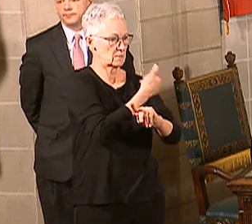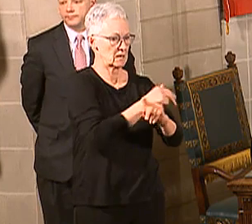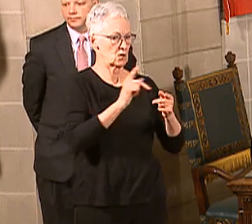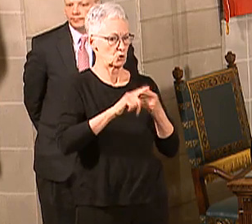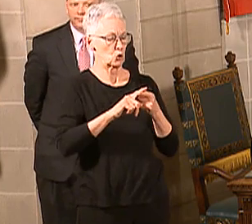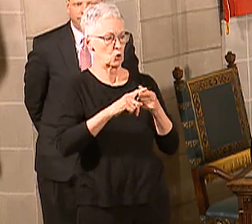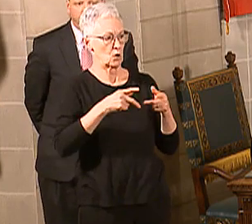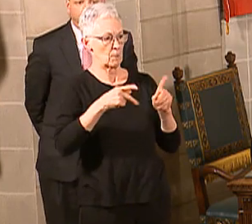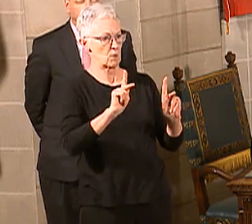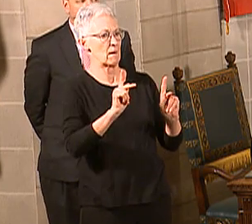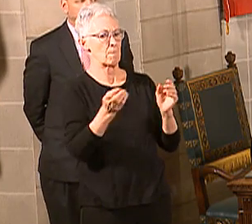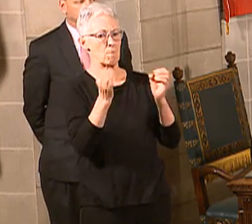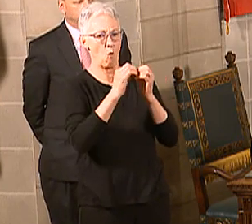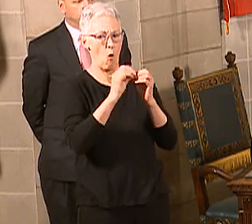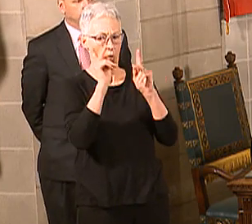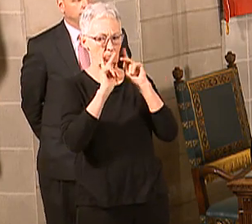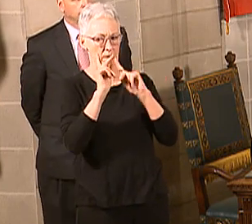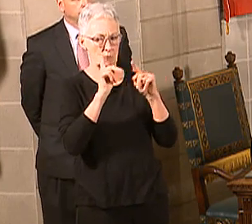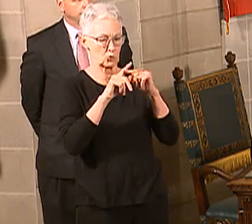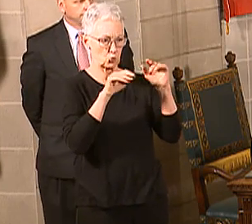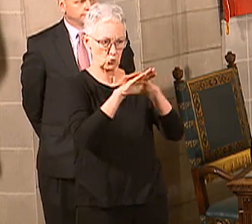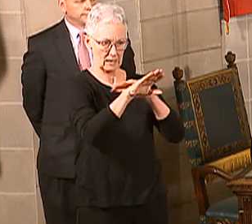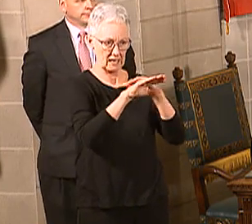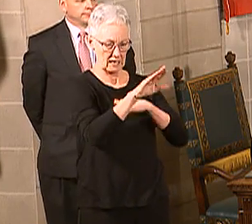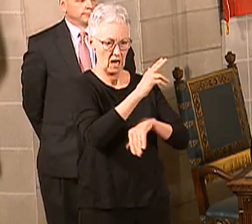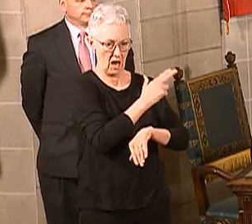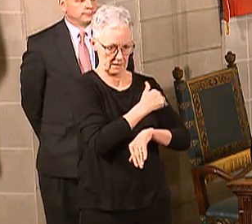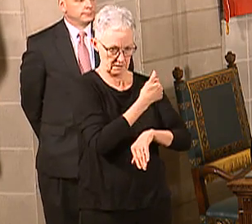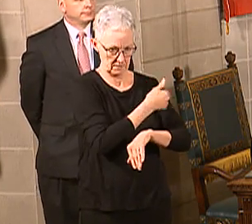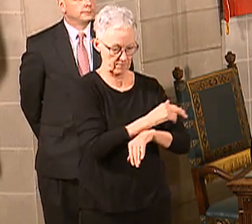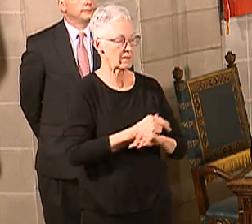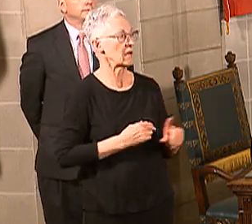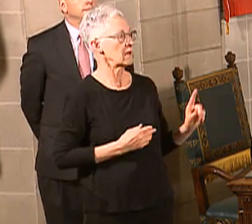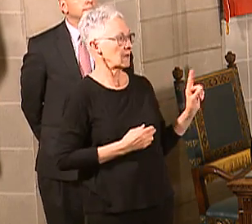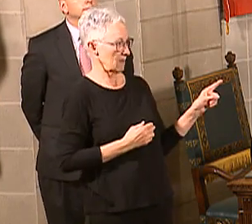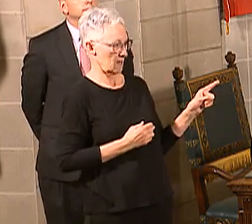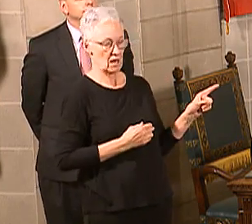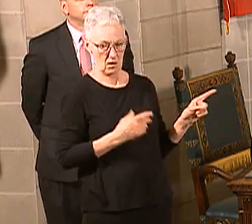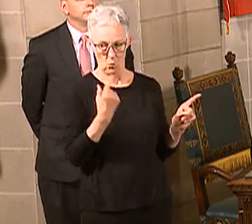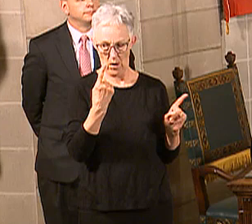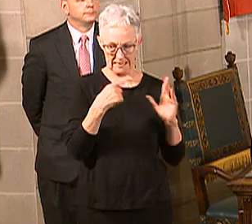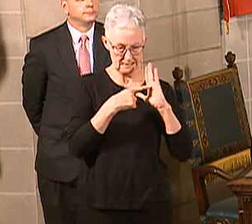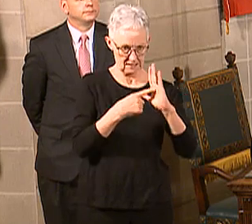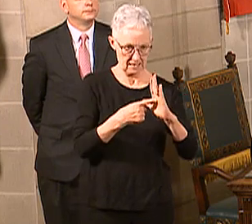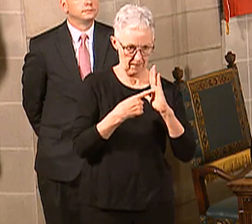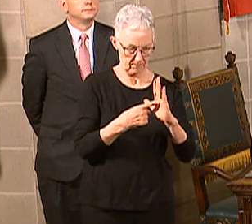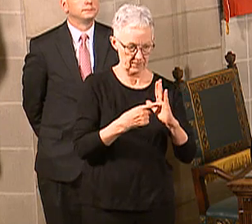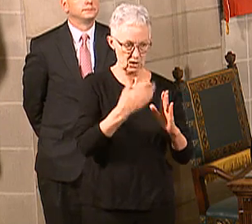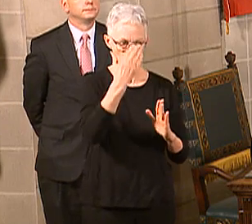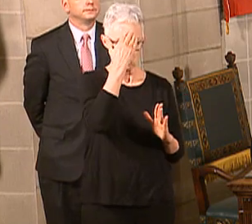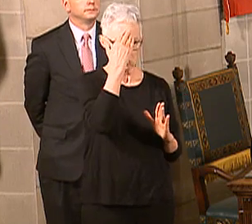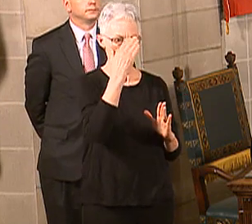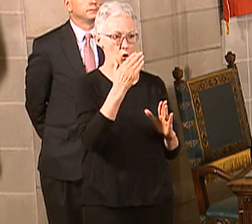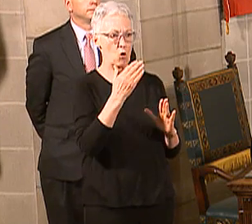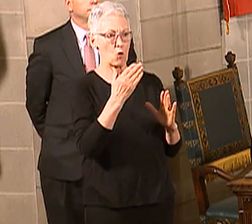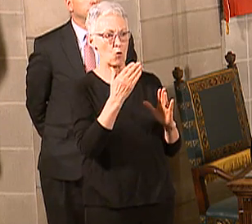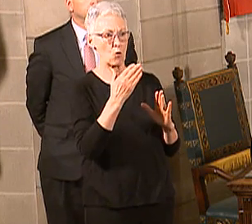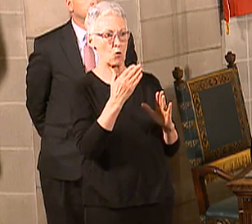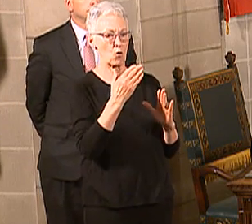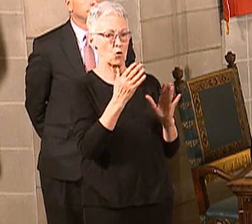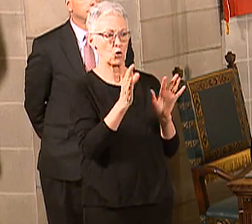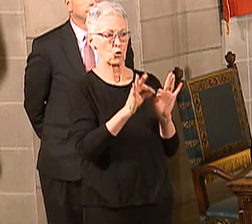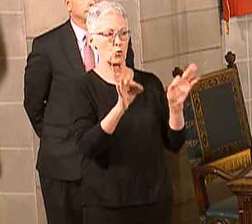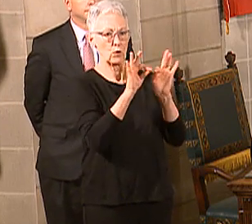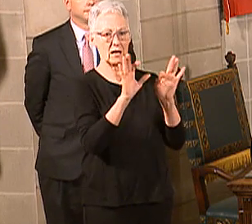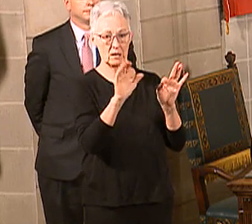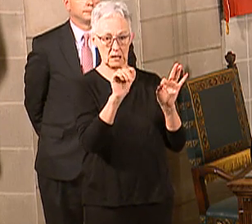Antone up here to give some more specifics, but generally hospitals, for example, critical care hospitals are limited to 25 beds. So we're